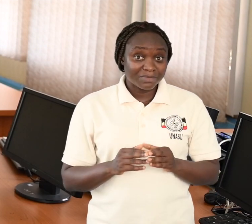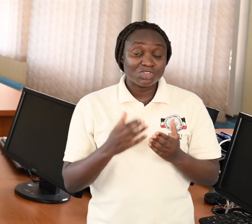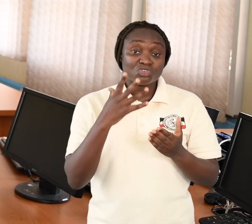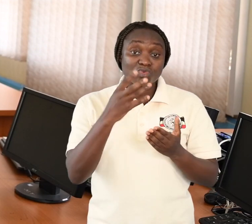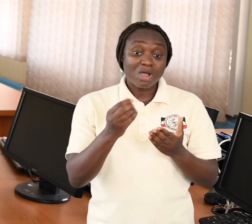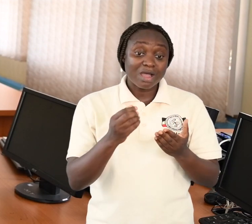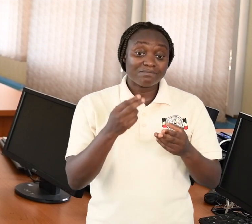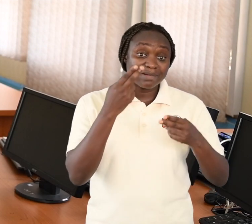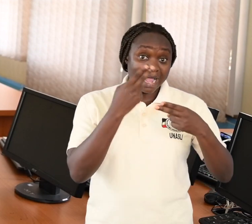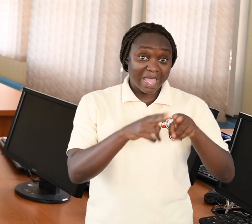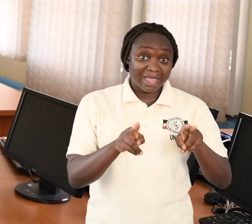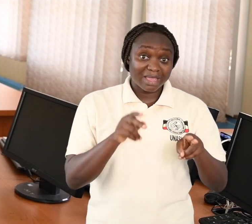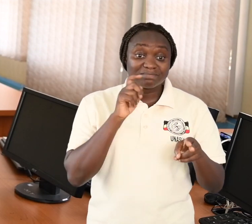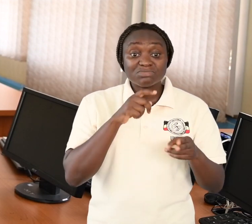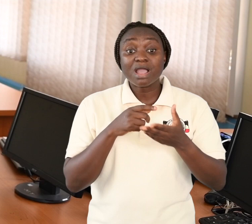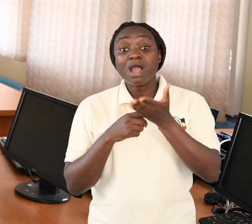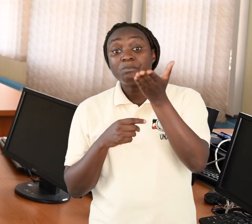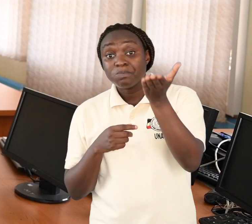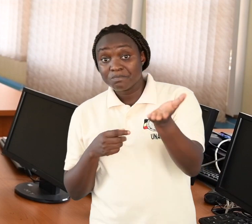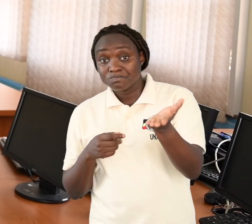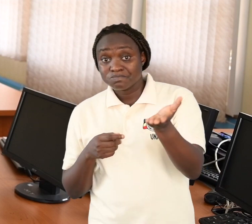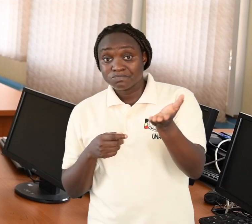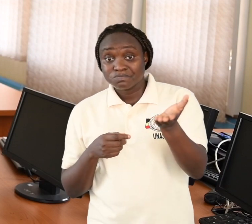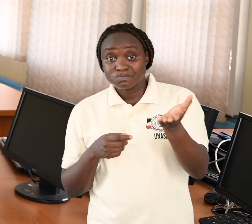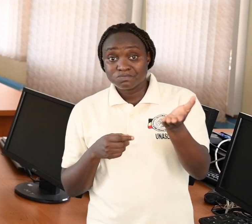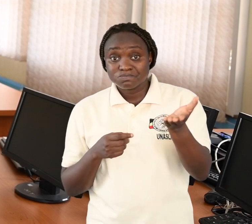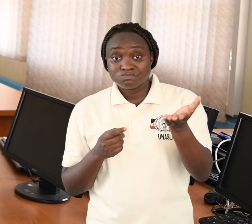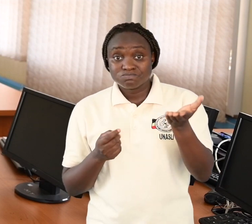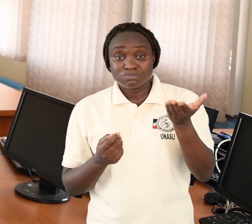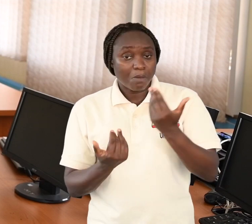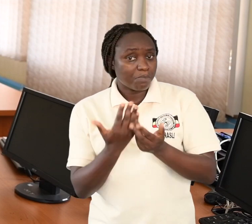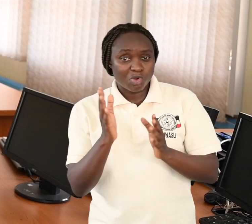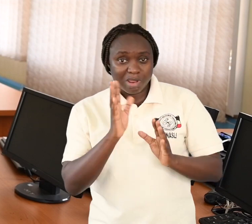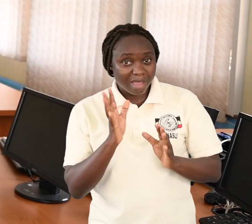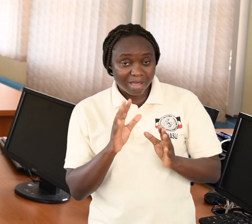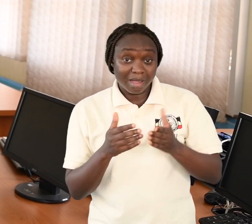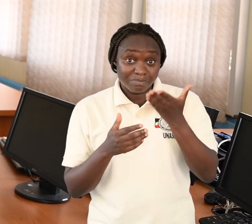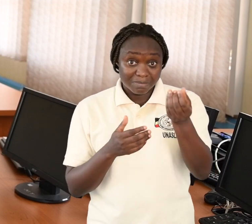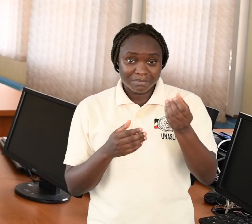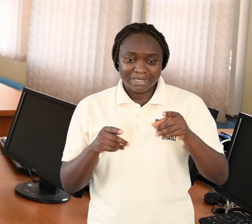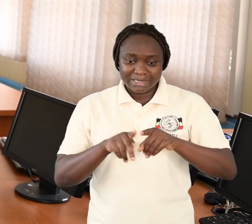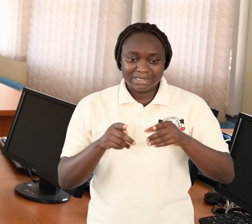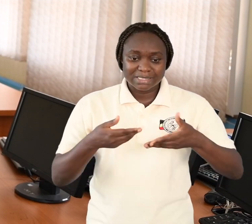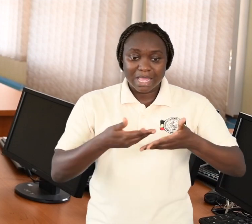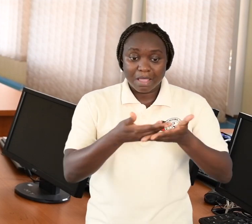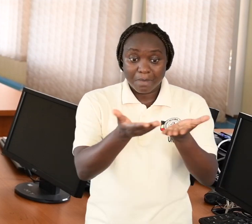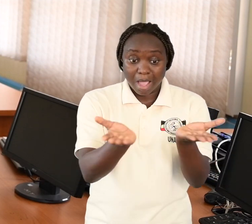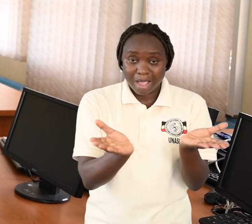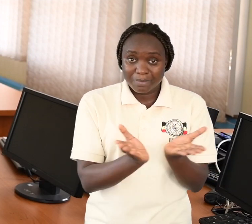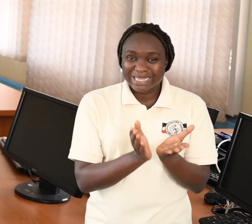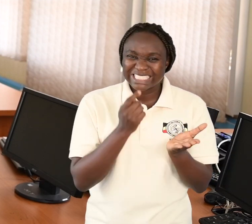and a clear white plate or saucer.